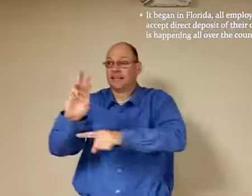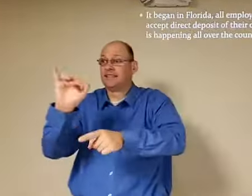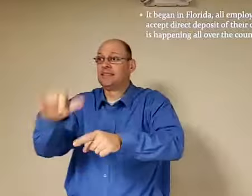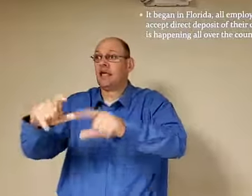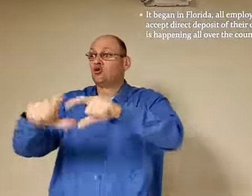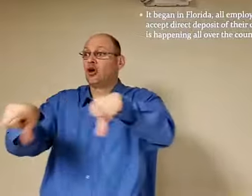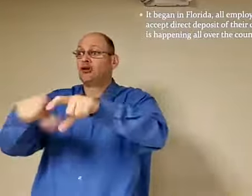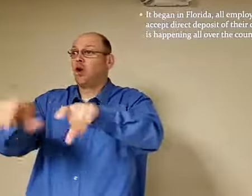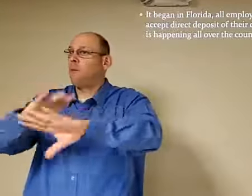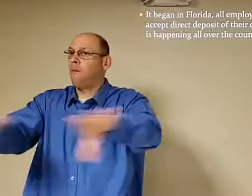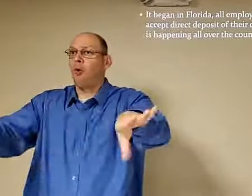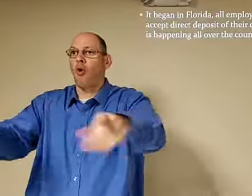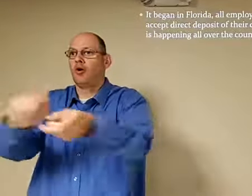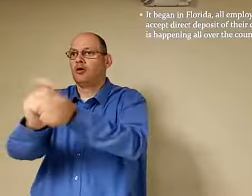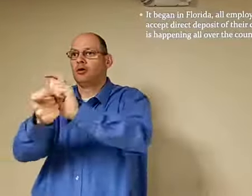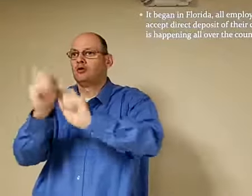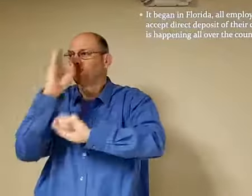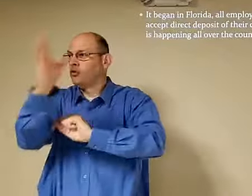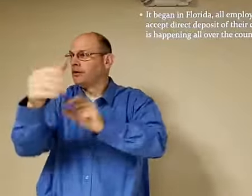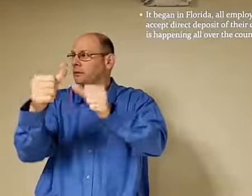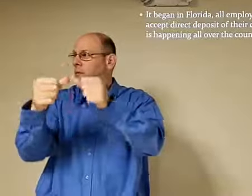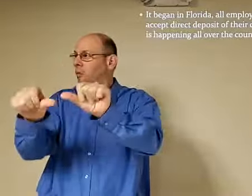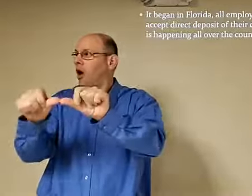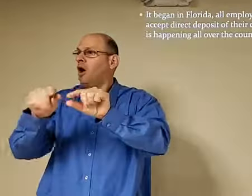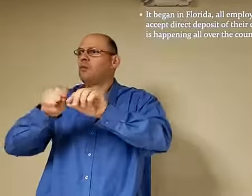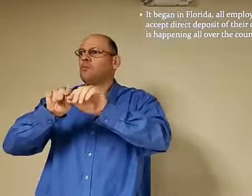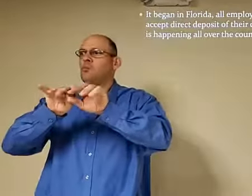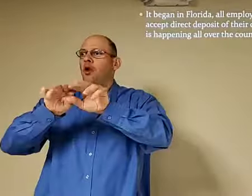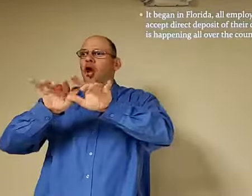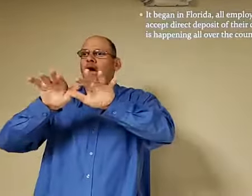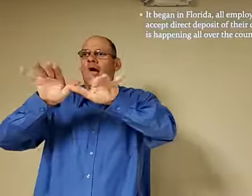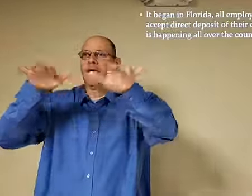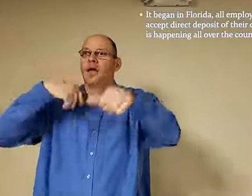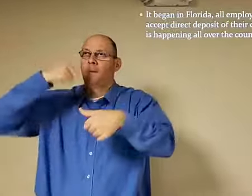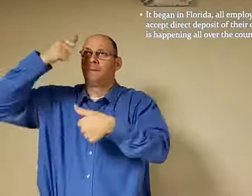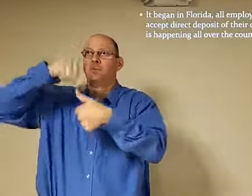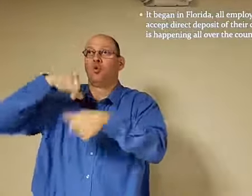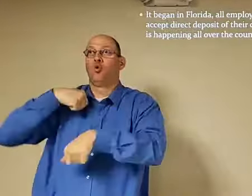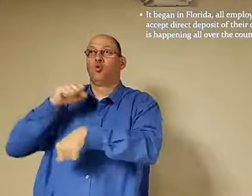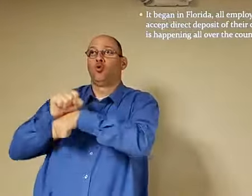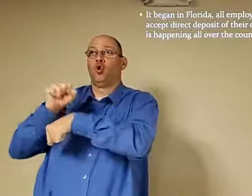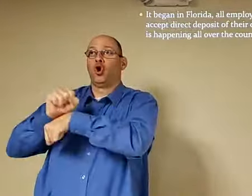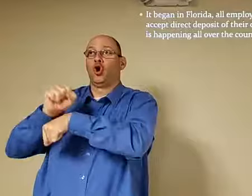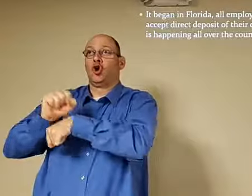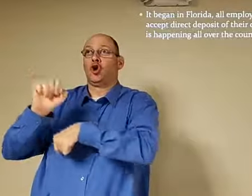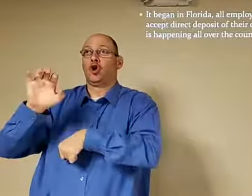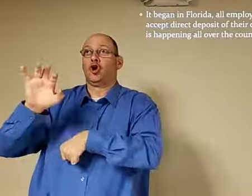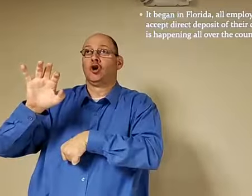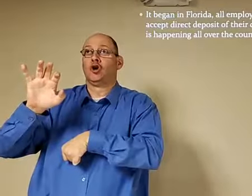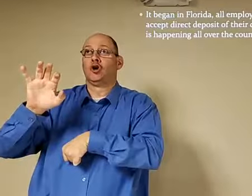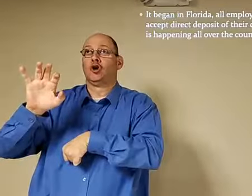All employees of that state must accept direct deposit of their checks. This was in 1996.